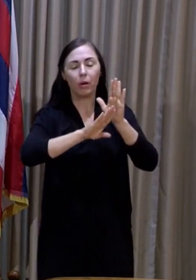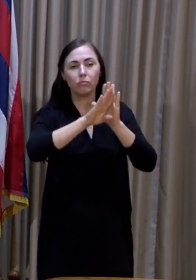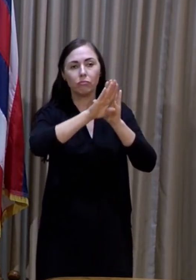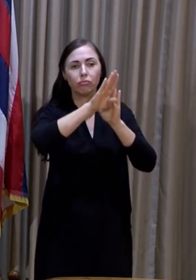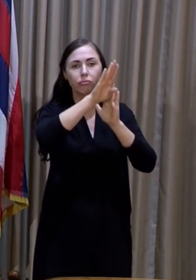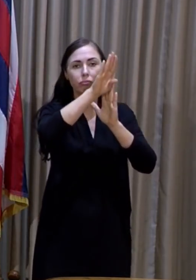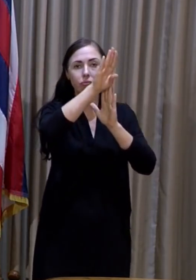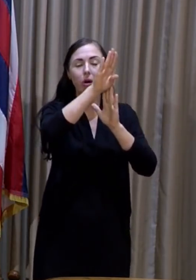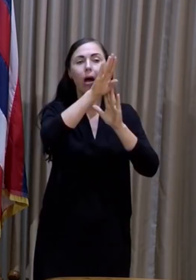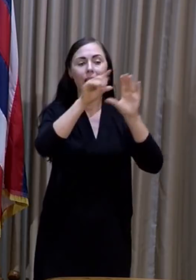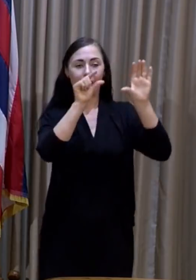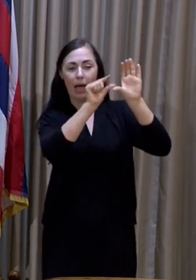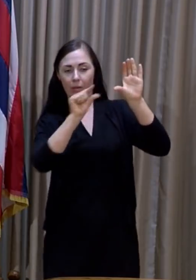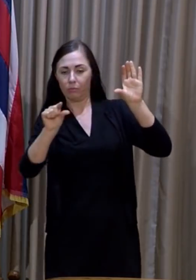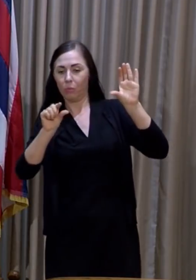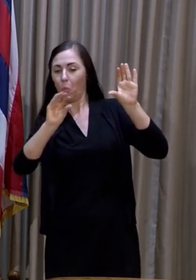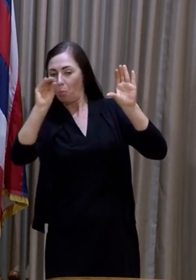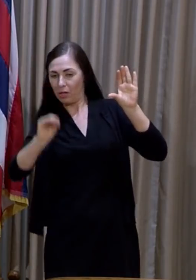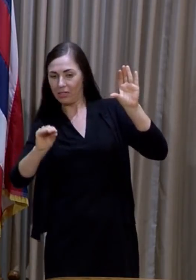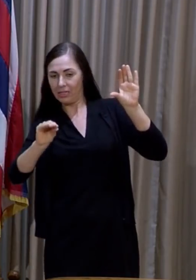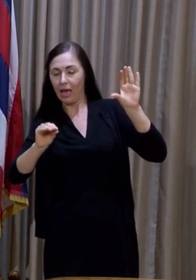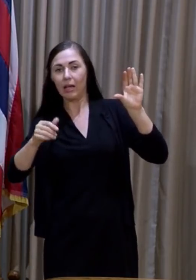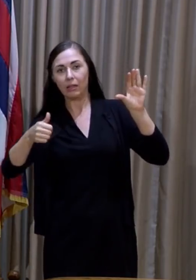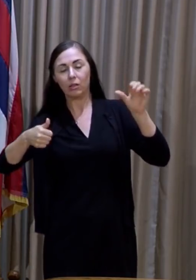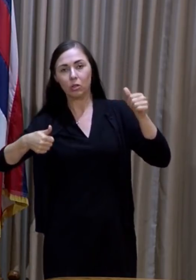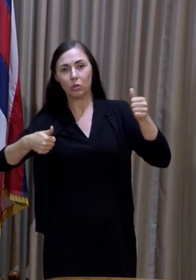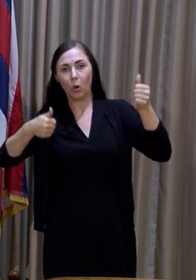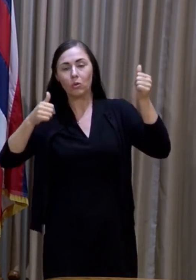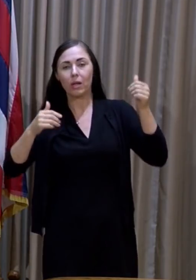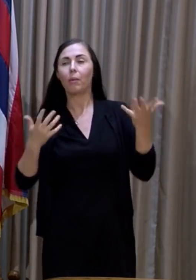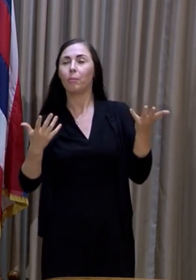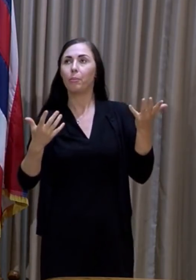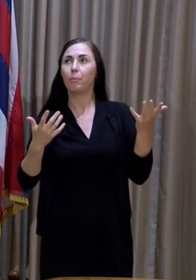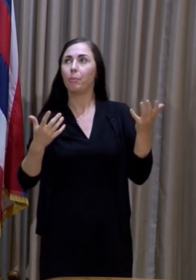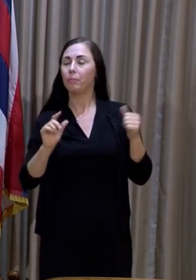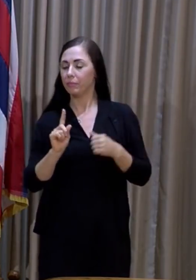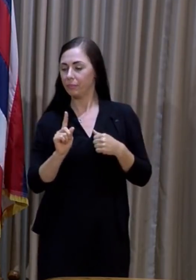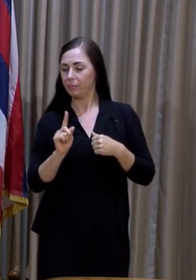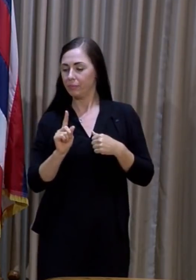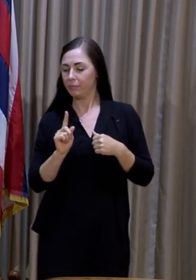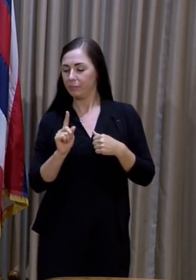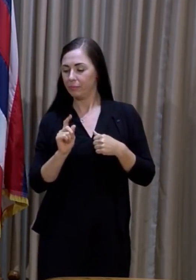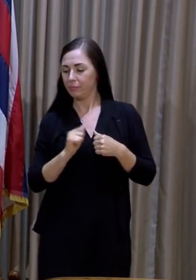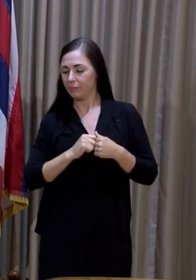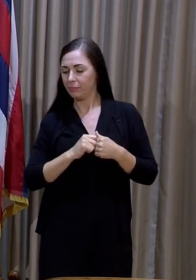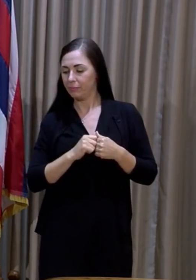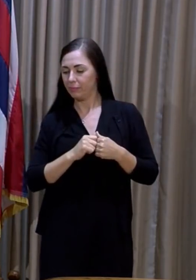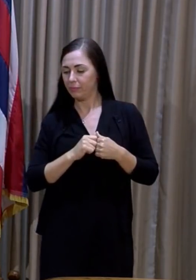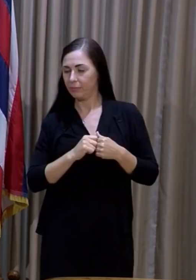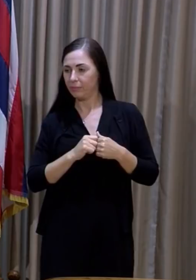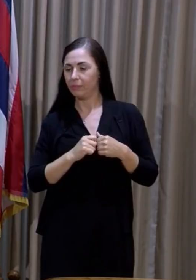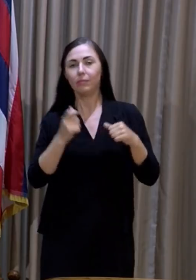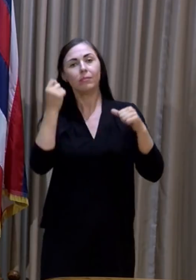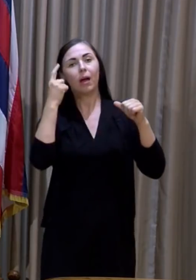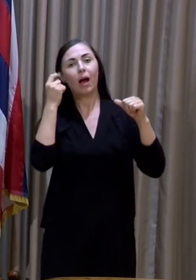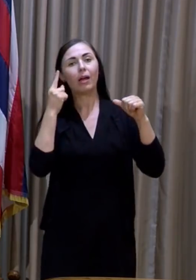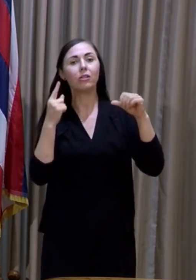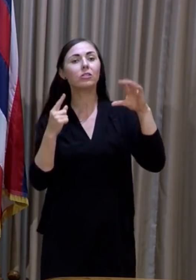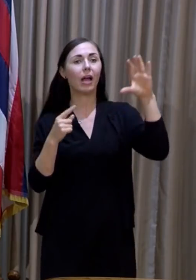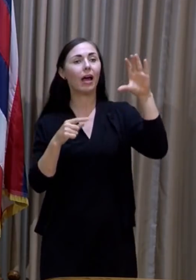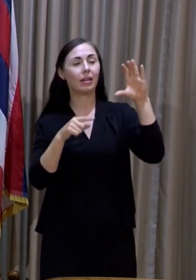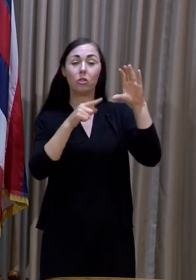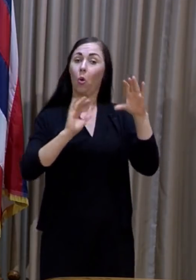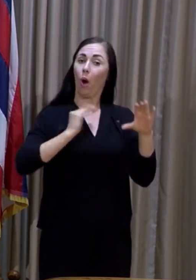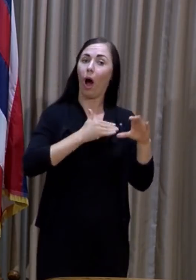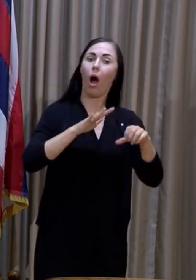travel-related infections goes up, as a percentage of the total number of cases, it's relatively diminished.